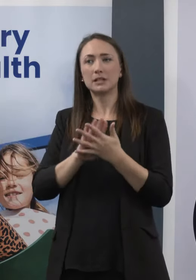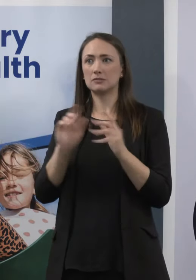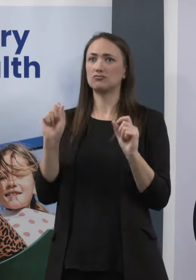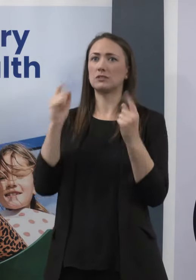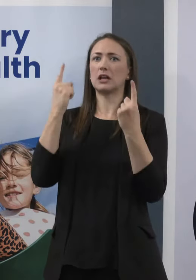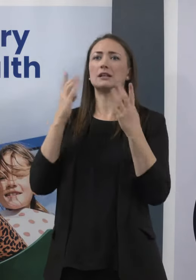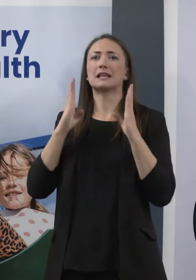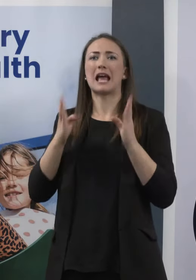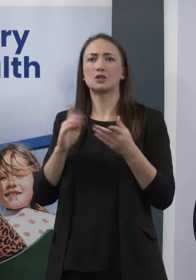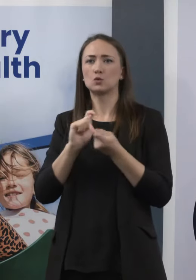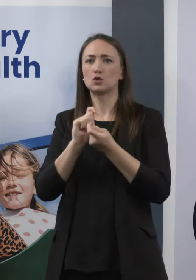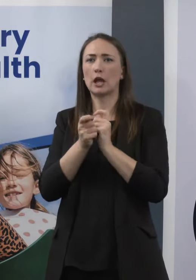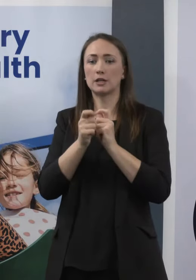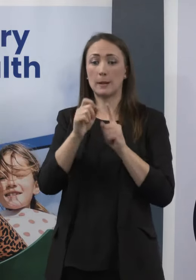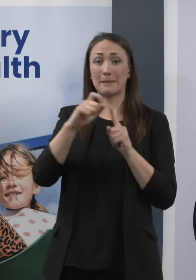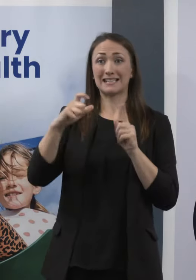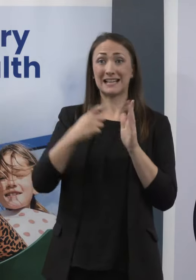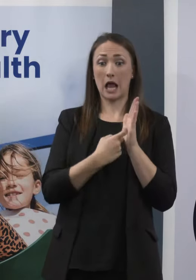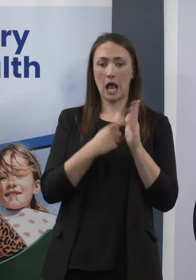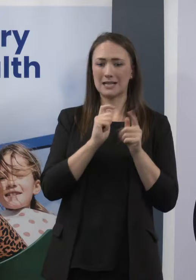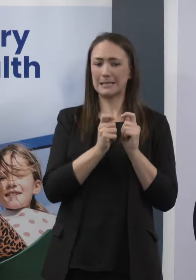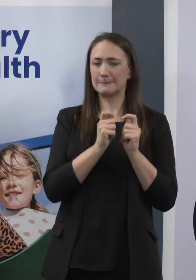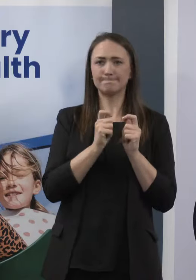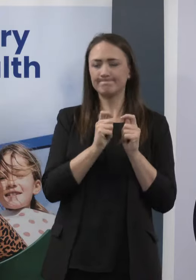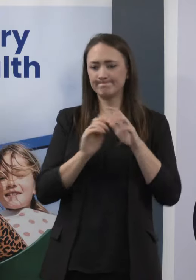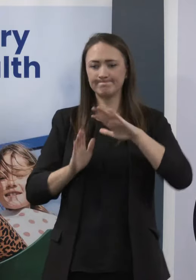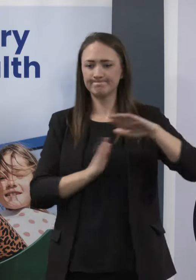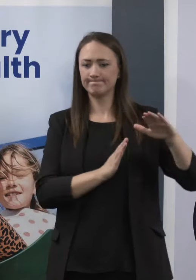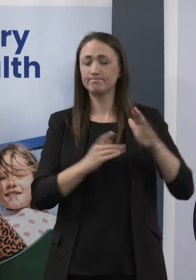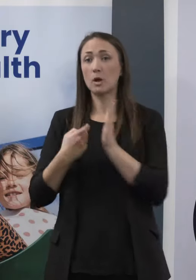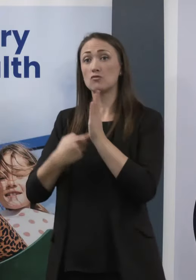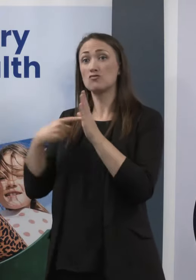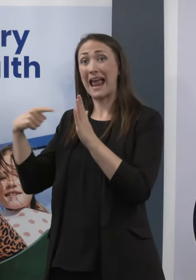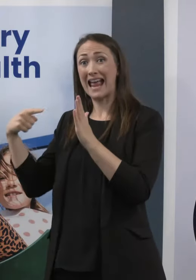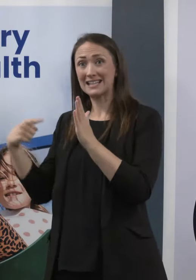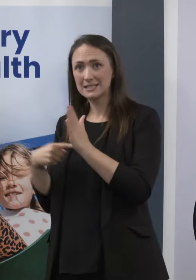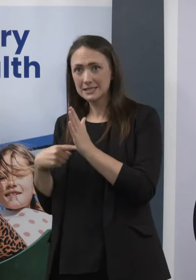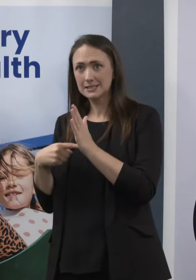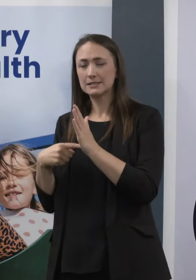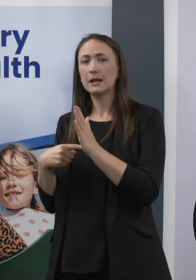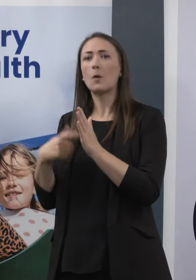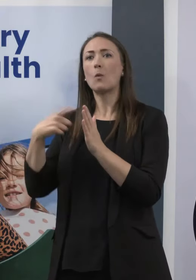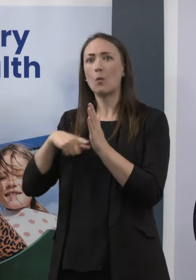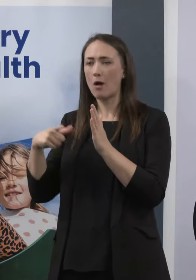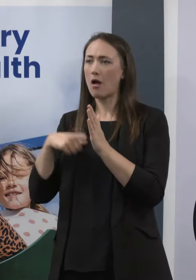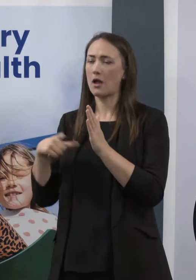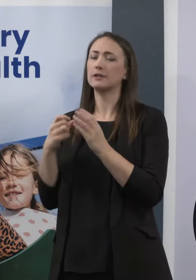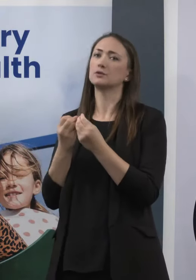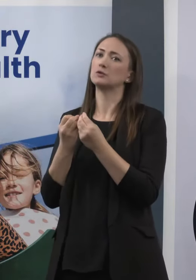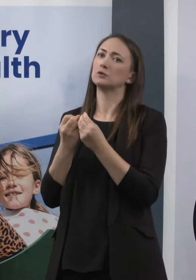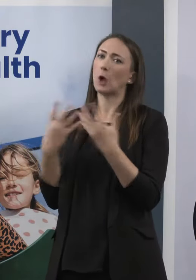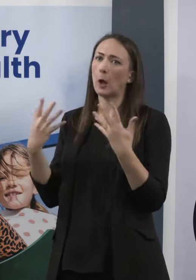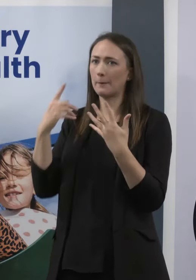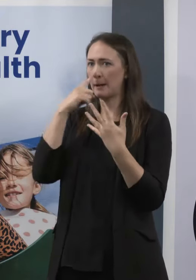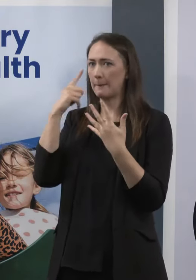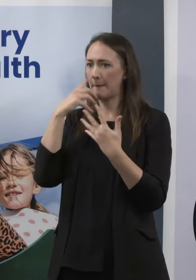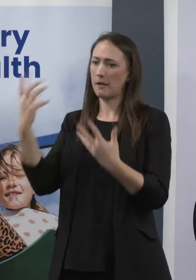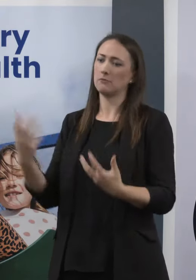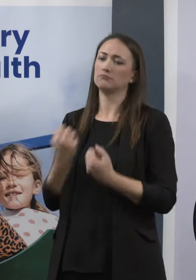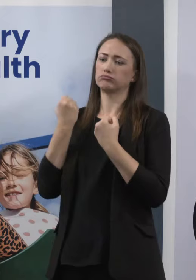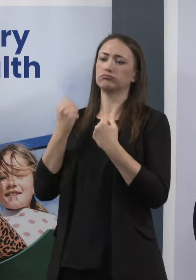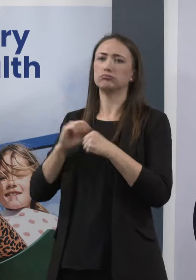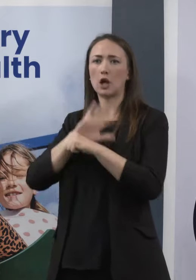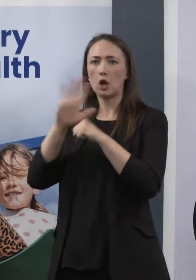had to make that switch from PCR testing to rapid antigen testing, because we had a high enough prevalence of the virus in the community